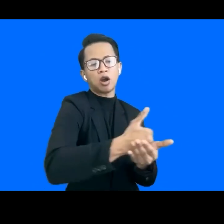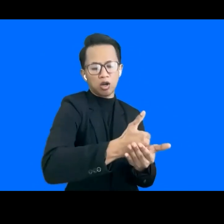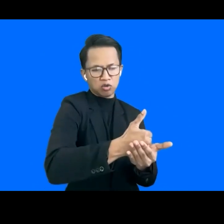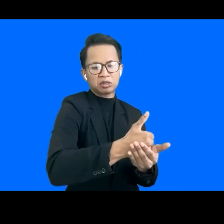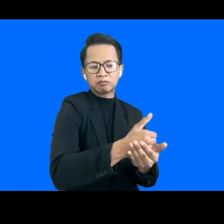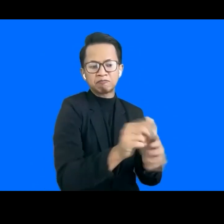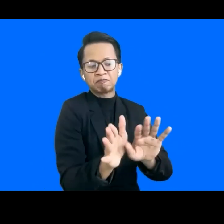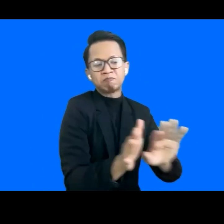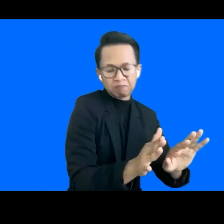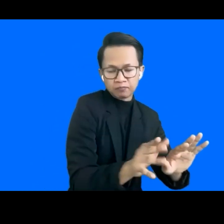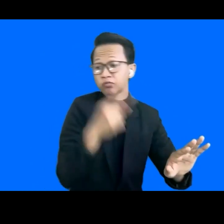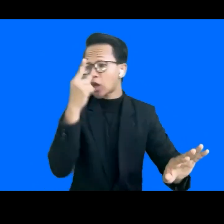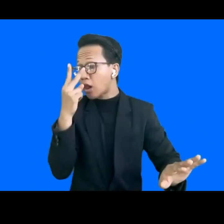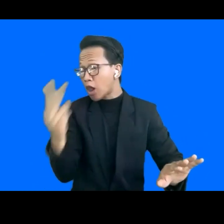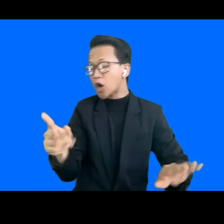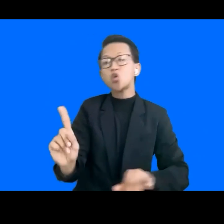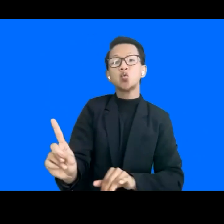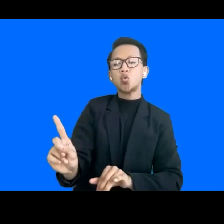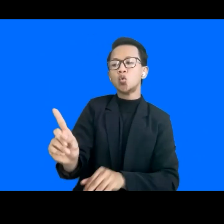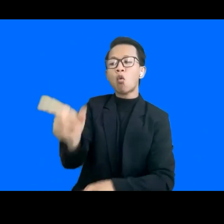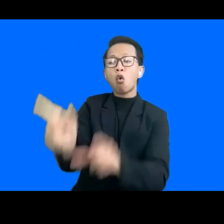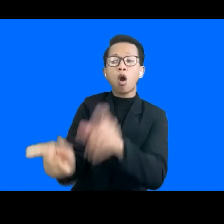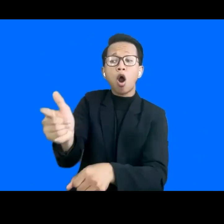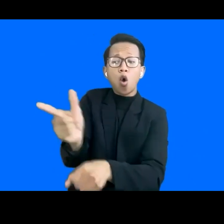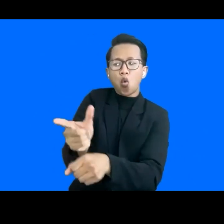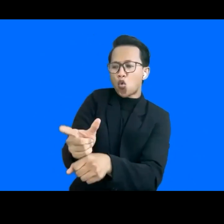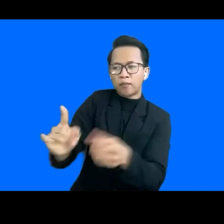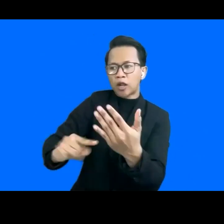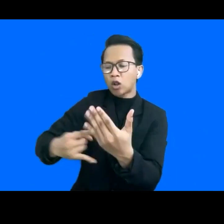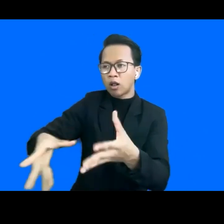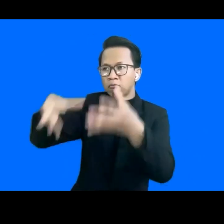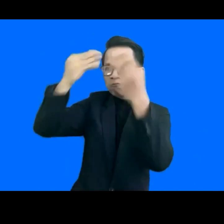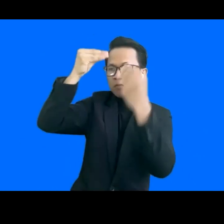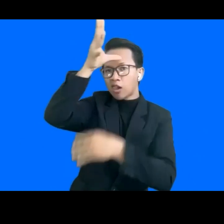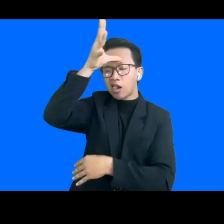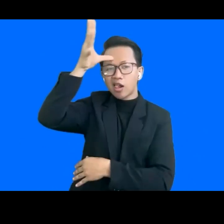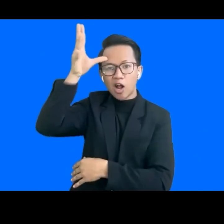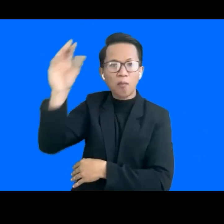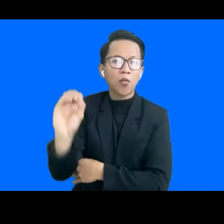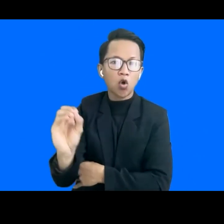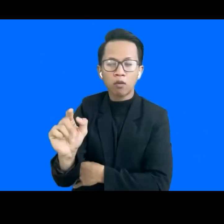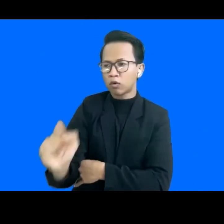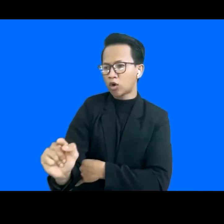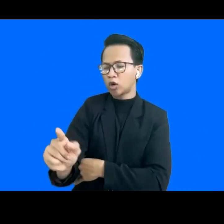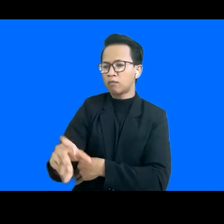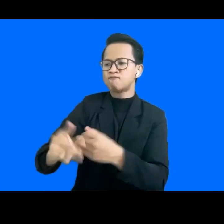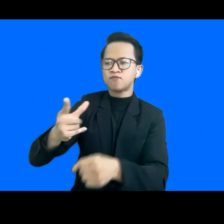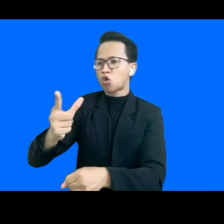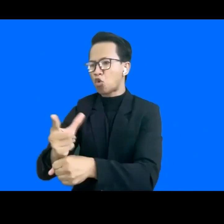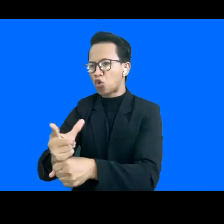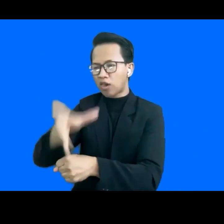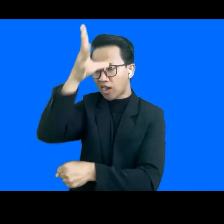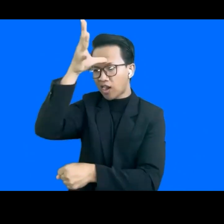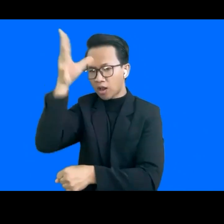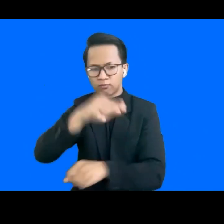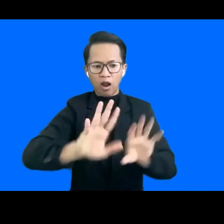and support. Because if the teachers don't even understand basic education technology, how are they going to then support other students? So those are some of the